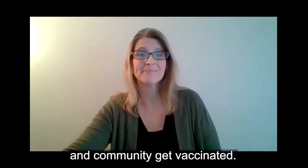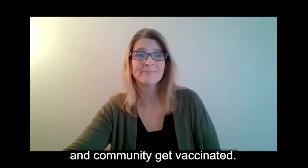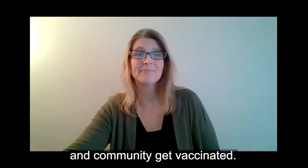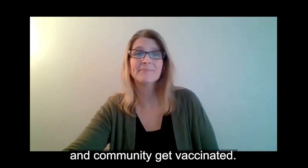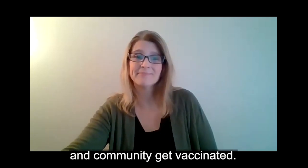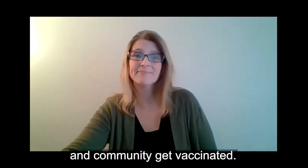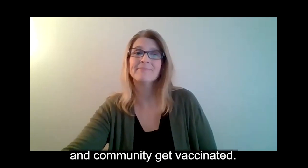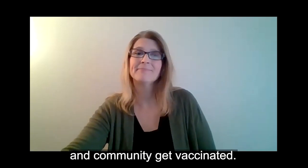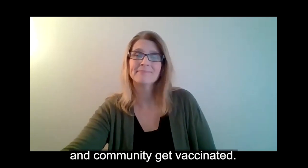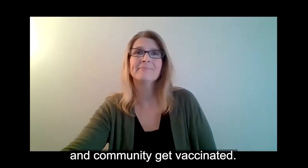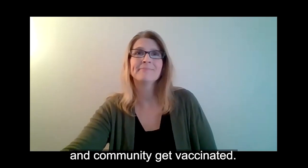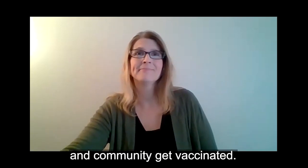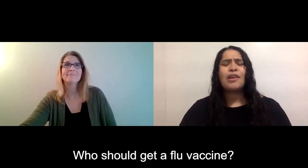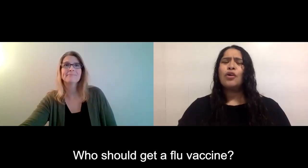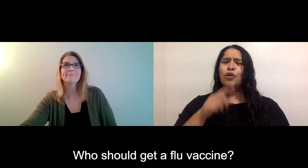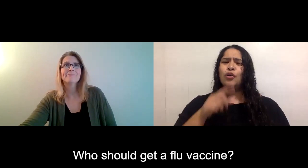vaccinated.